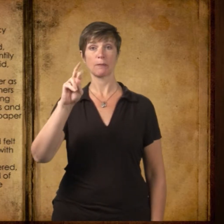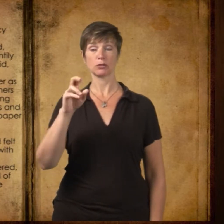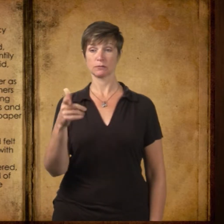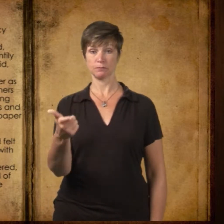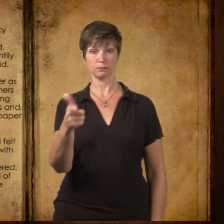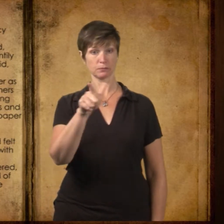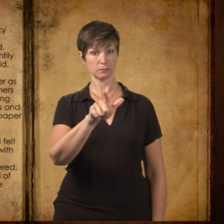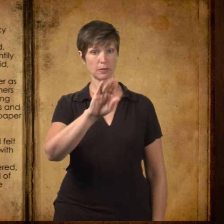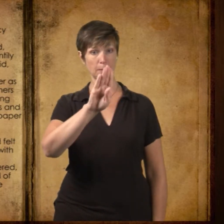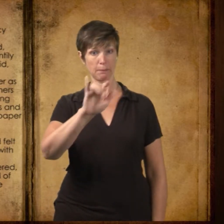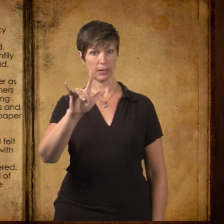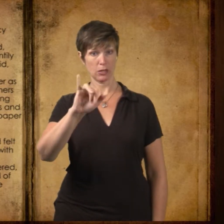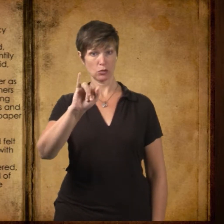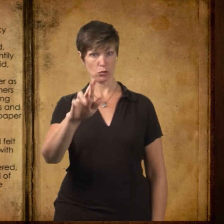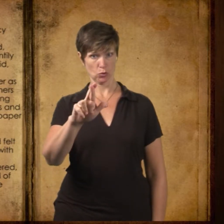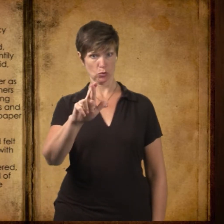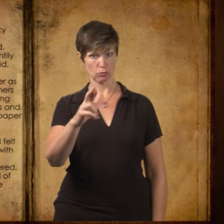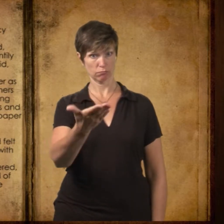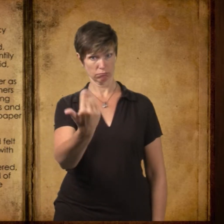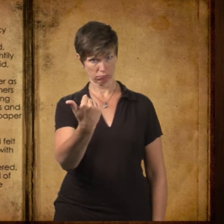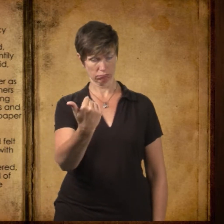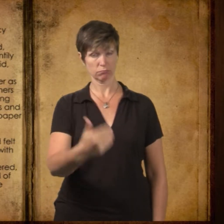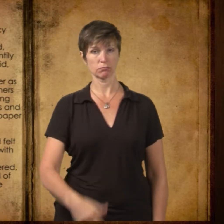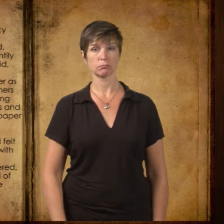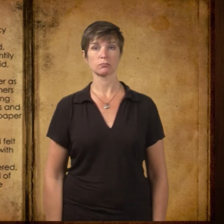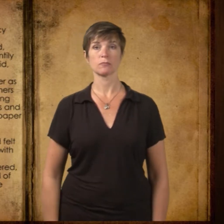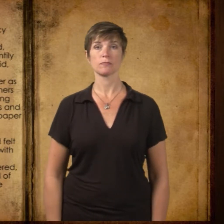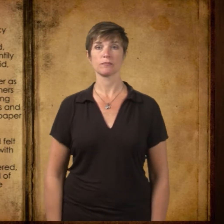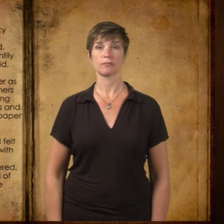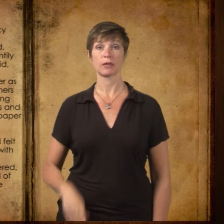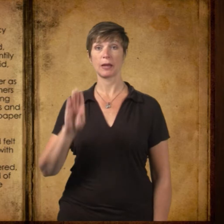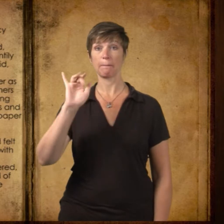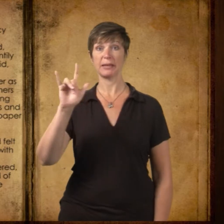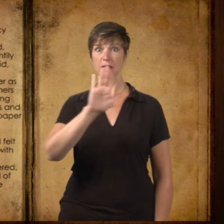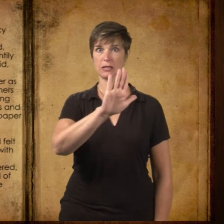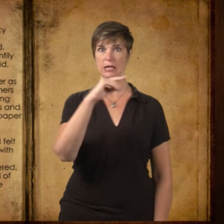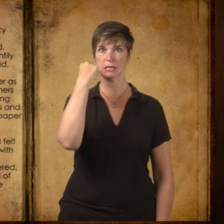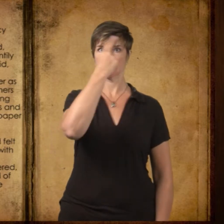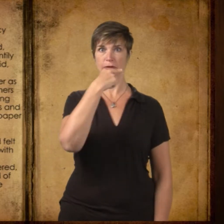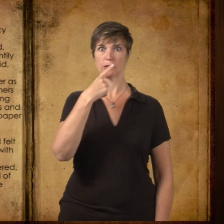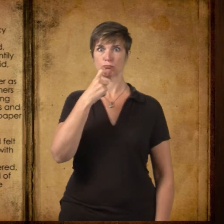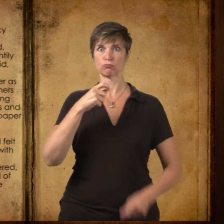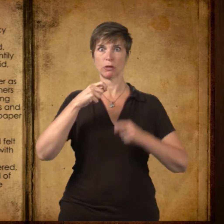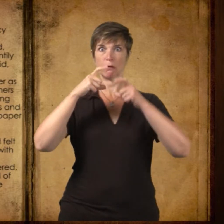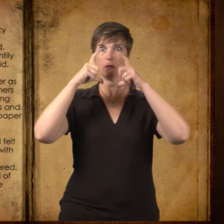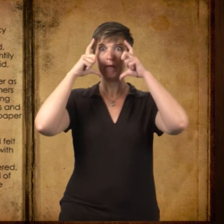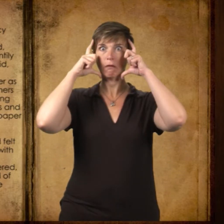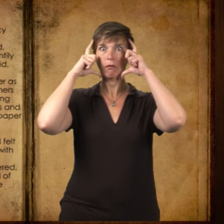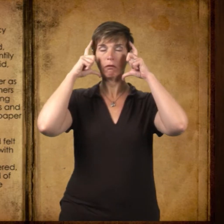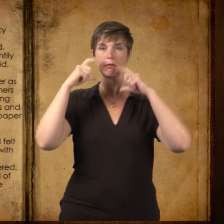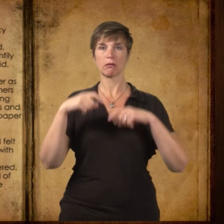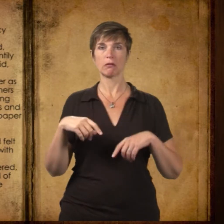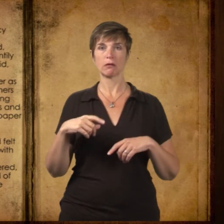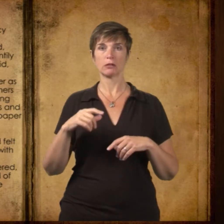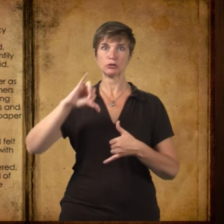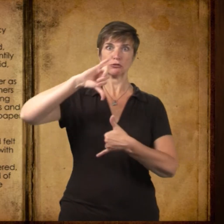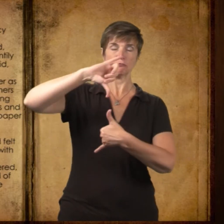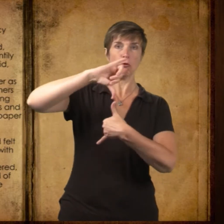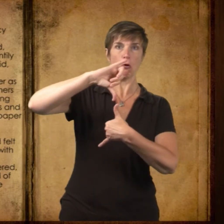Bill Jr., Mr. Summers said, and Billy, his red face and his feet over large, nearly knocked the